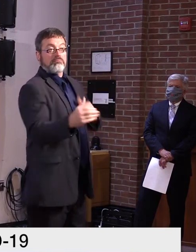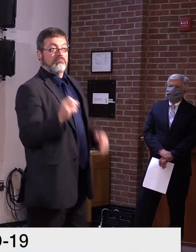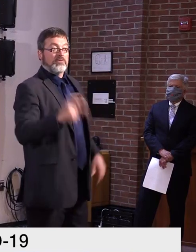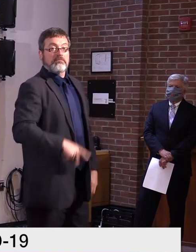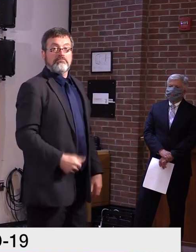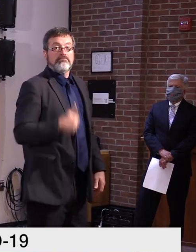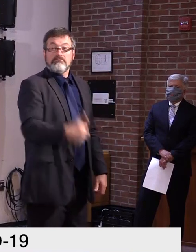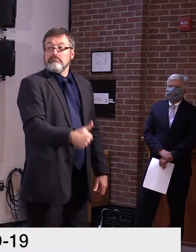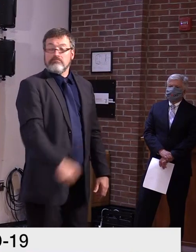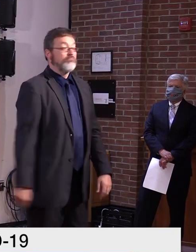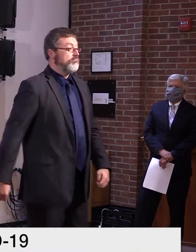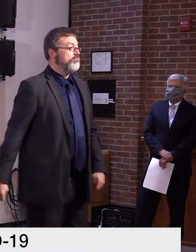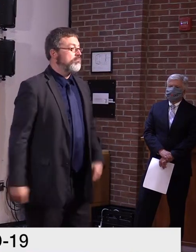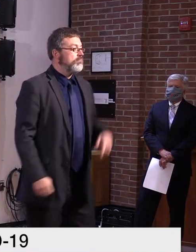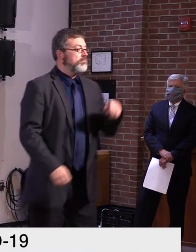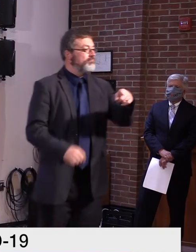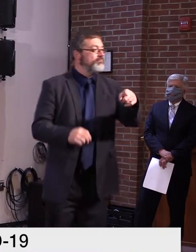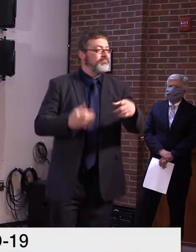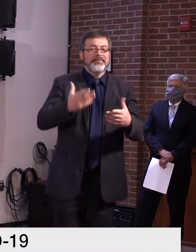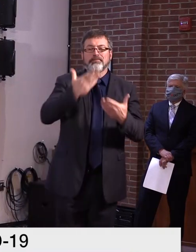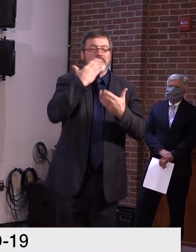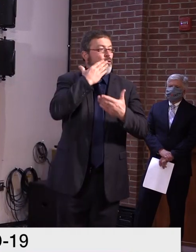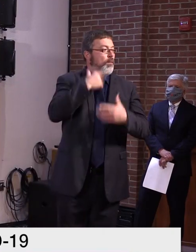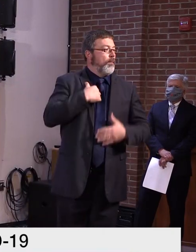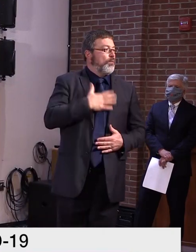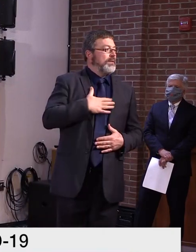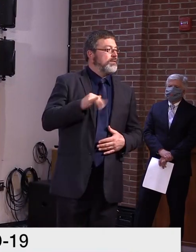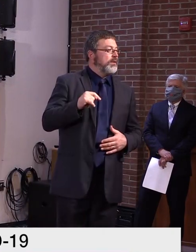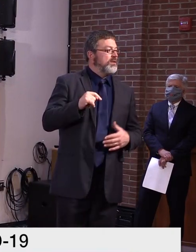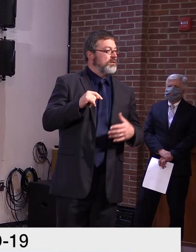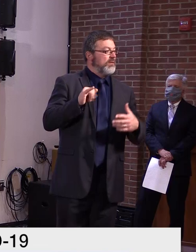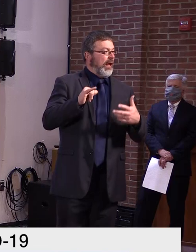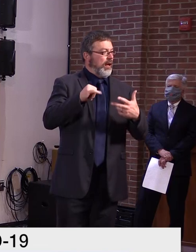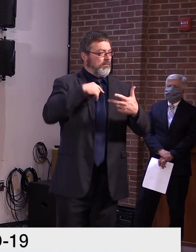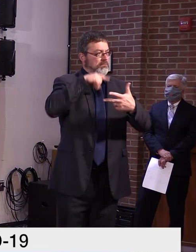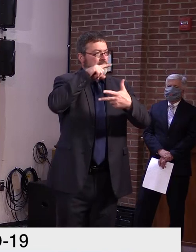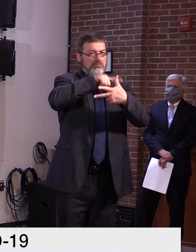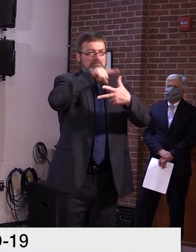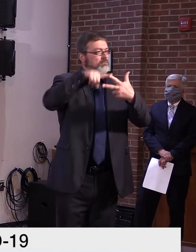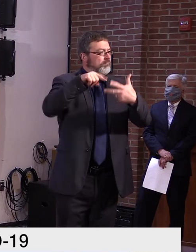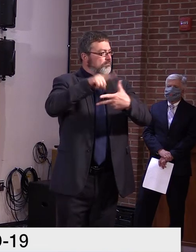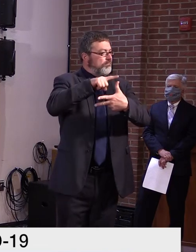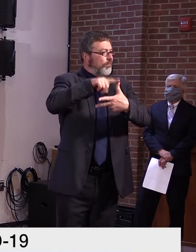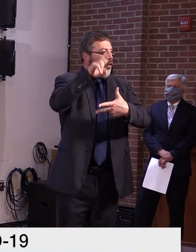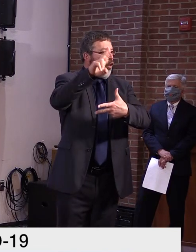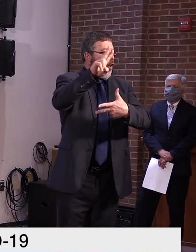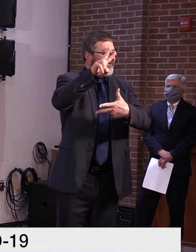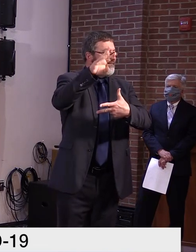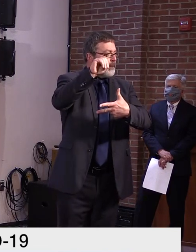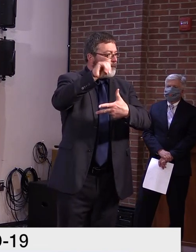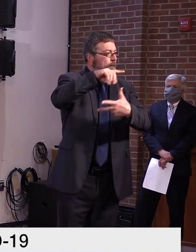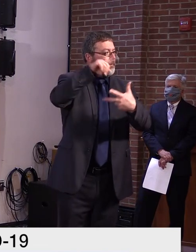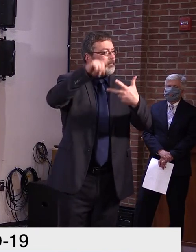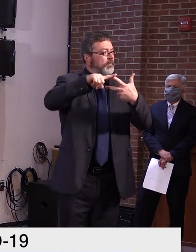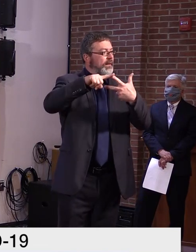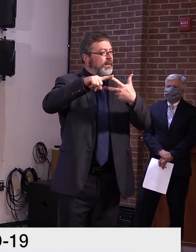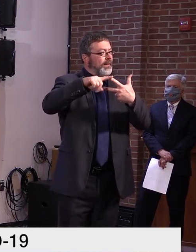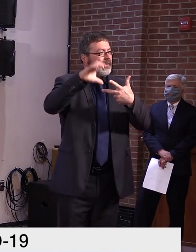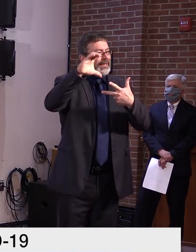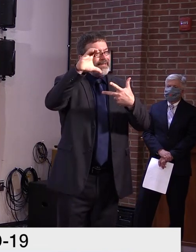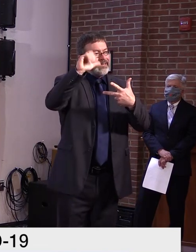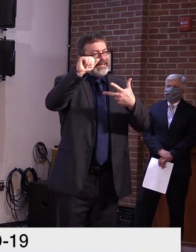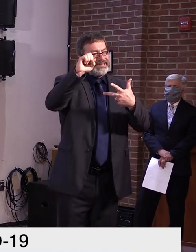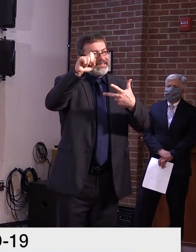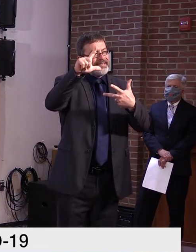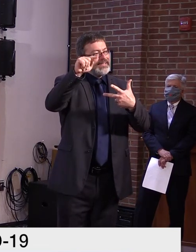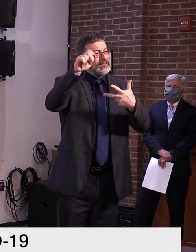Well, appreciate that because there were three colleges that were mentioned. think it was UBM. I think was, Castleton might have been the third one, but Vermont